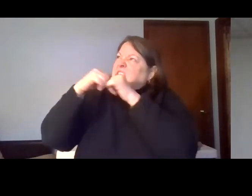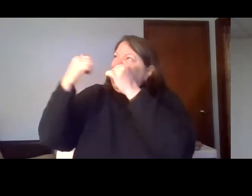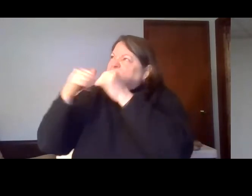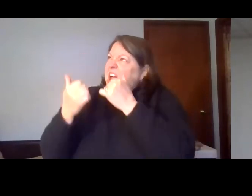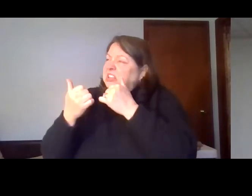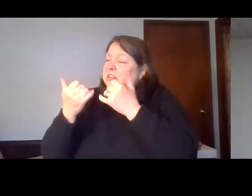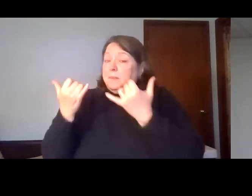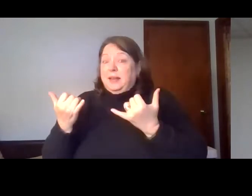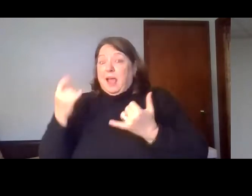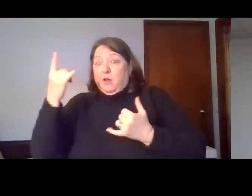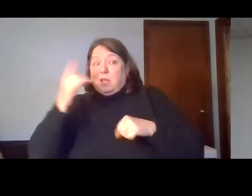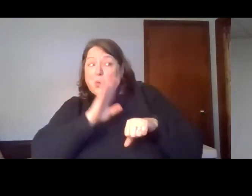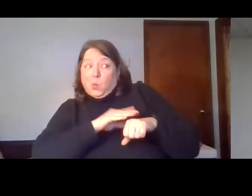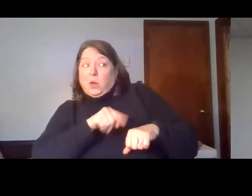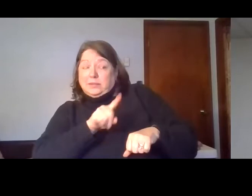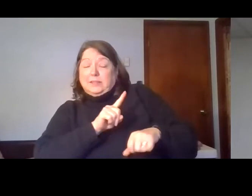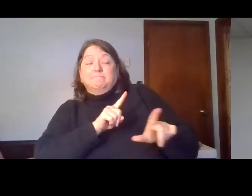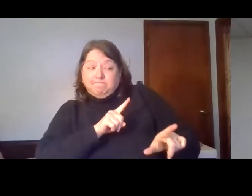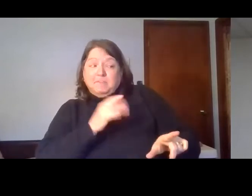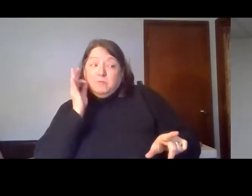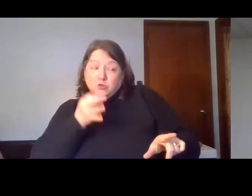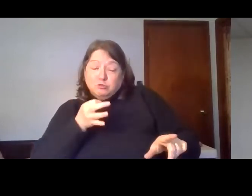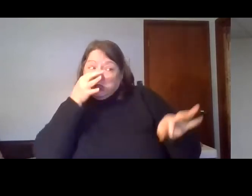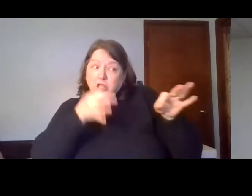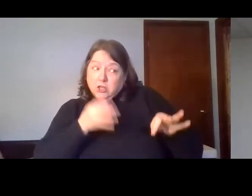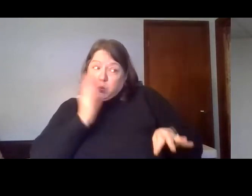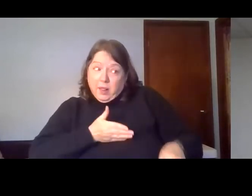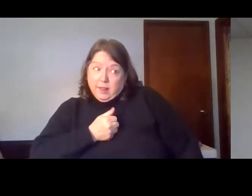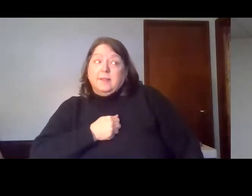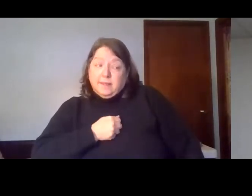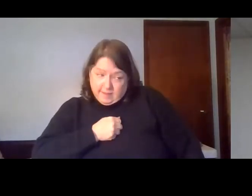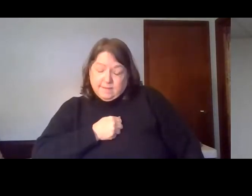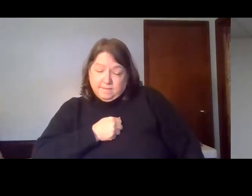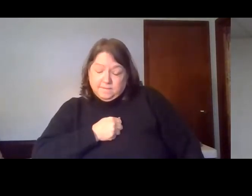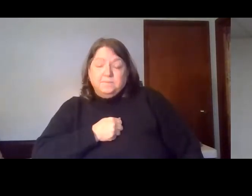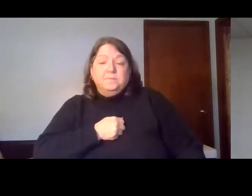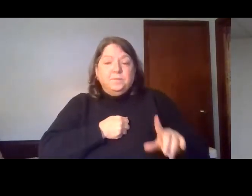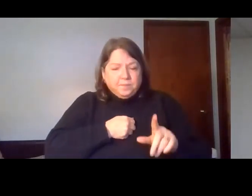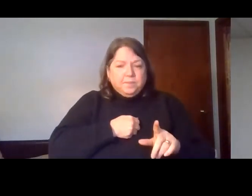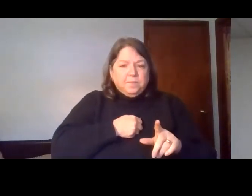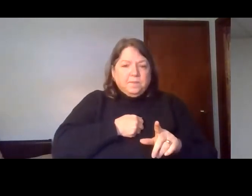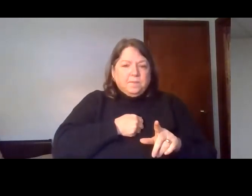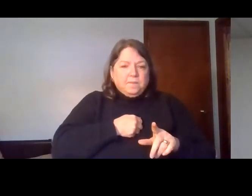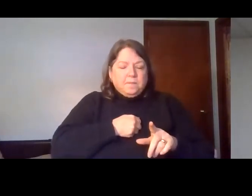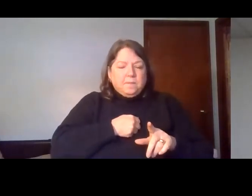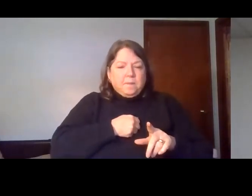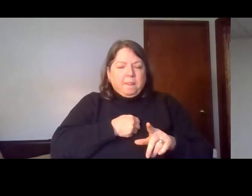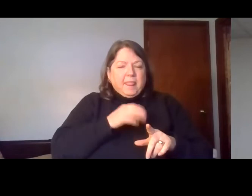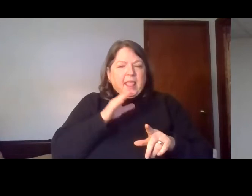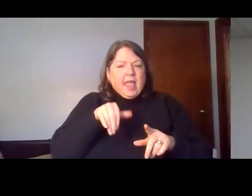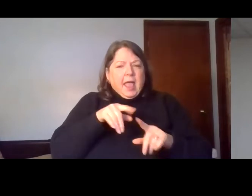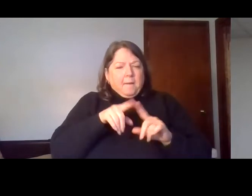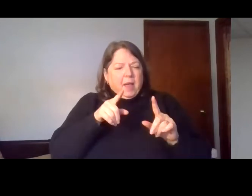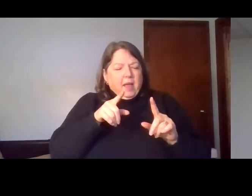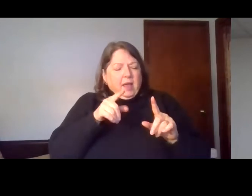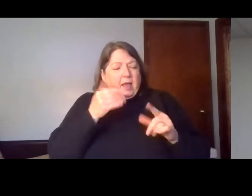judgment. And so, I want to share with you today some of the things that he mentions to them. And do know this, that for 100 years